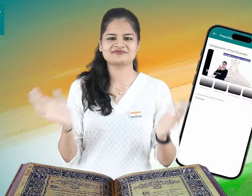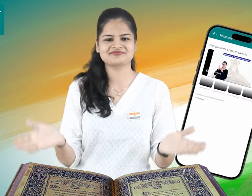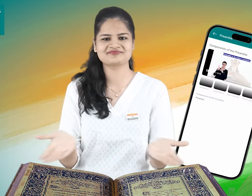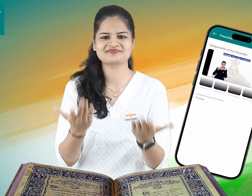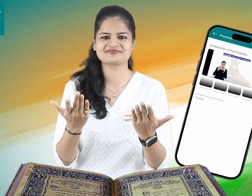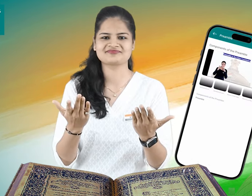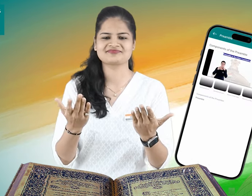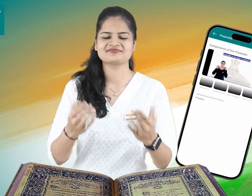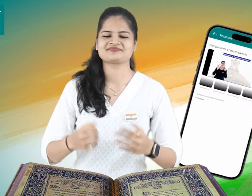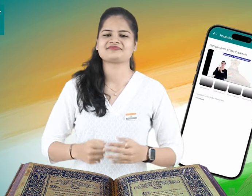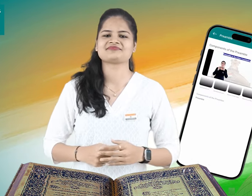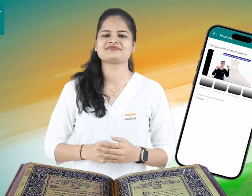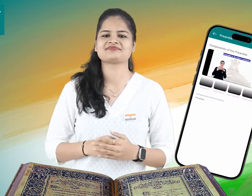Academy app download it now